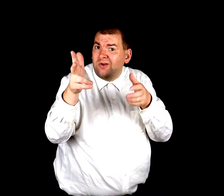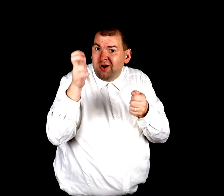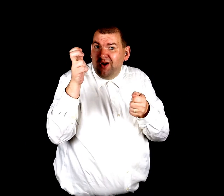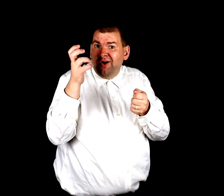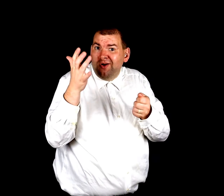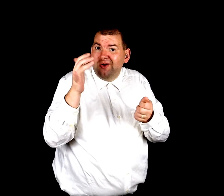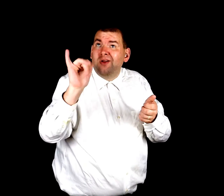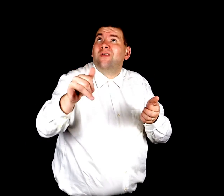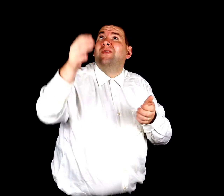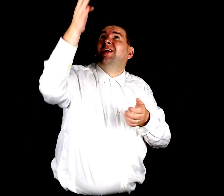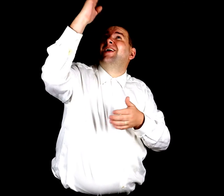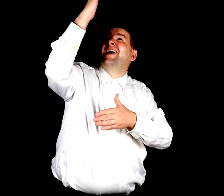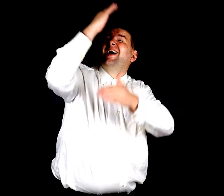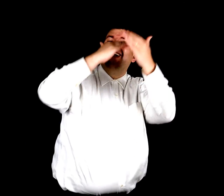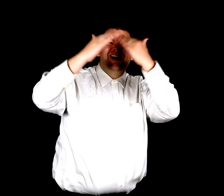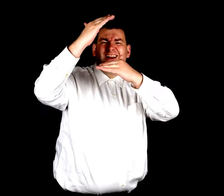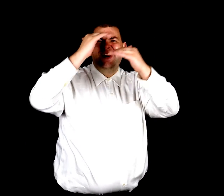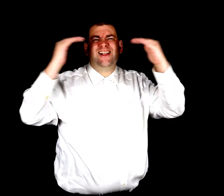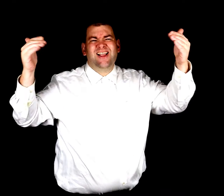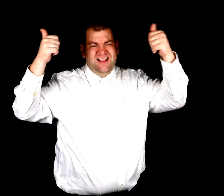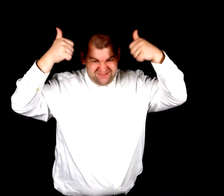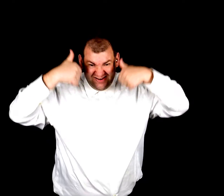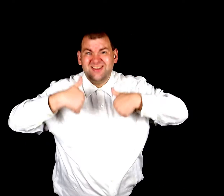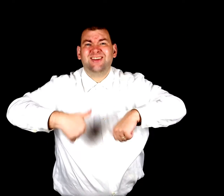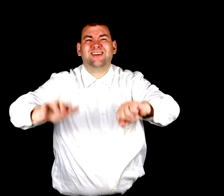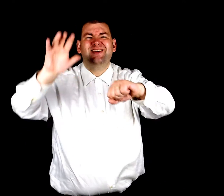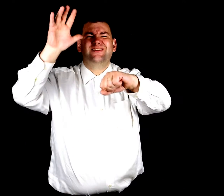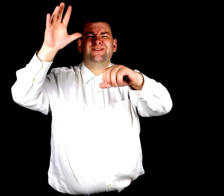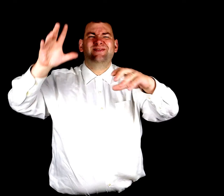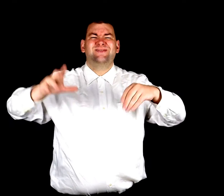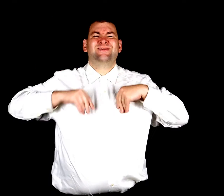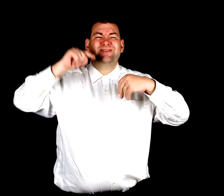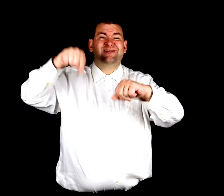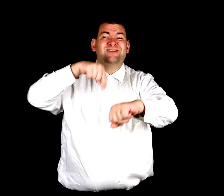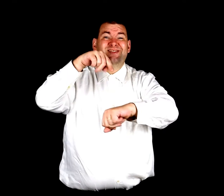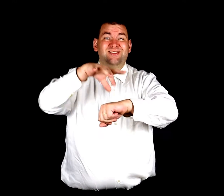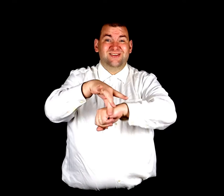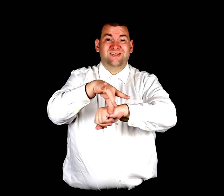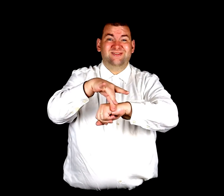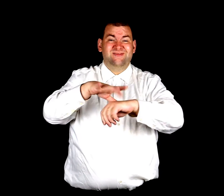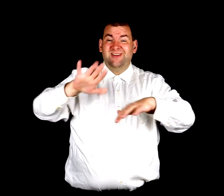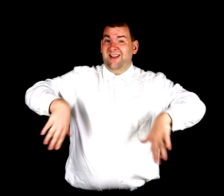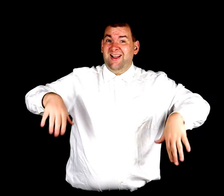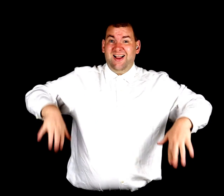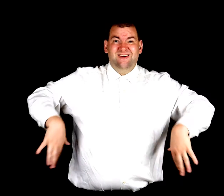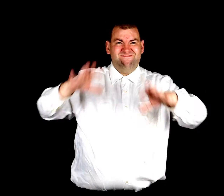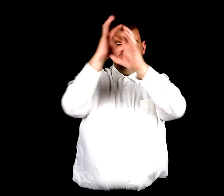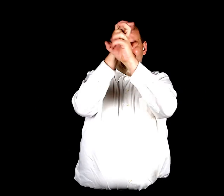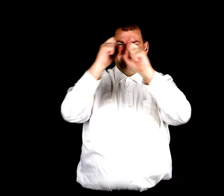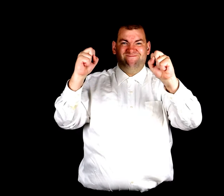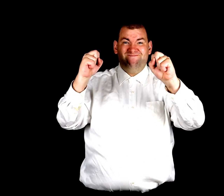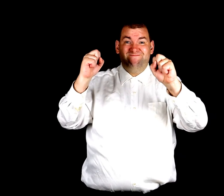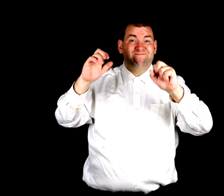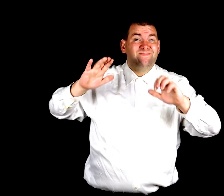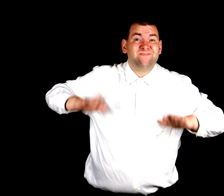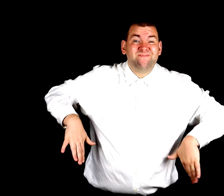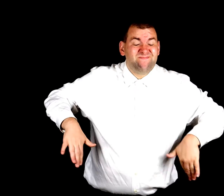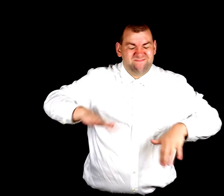heard The God of heaven still owns this earth He'd faint if not, and